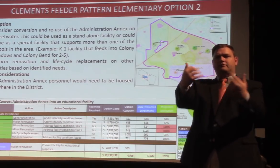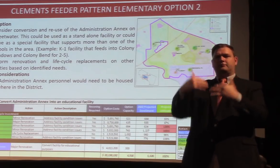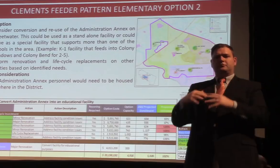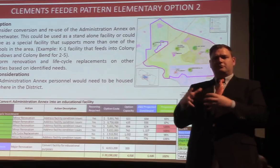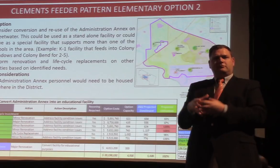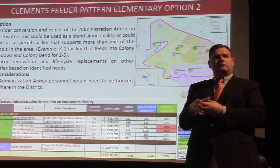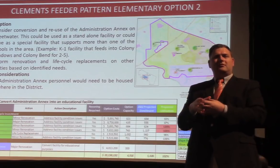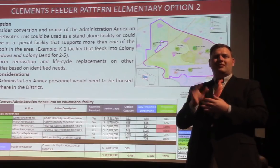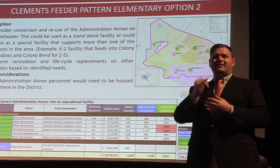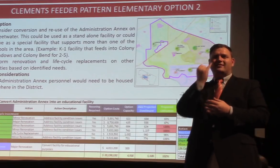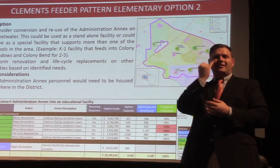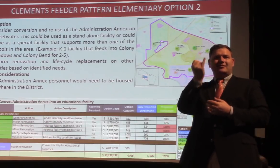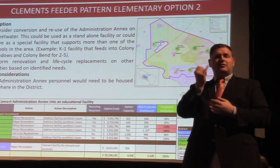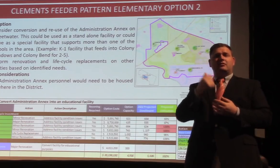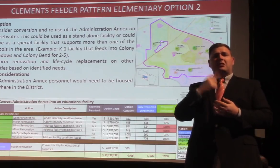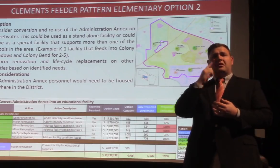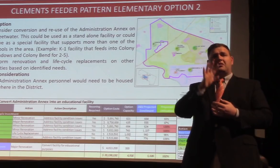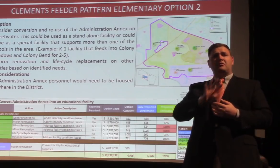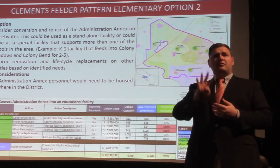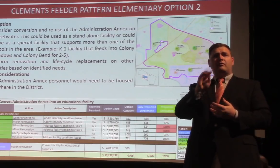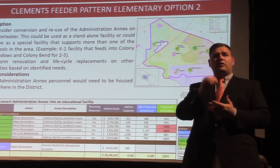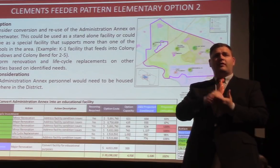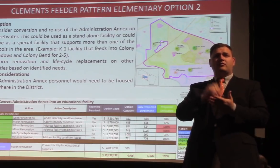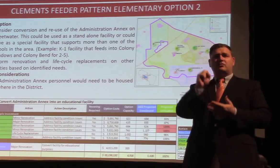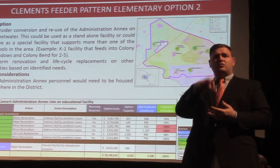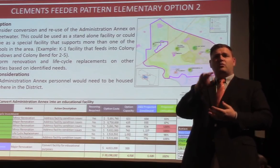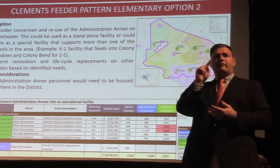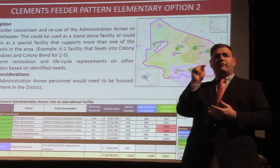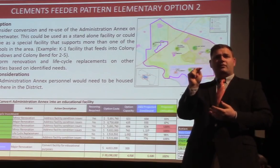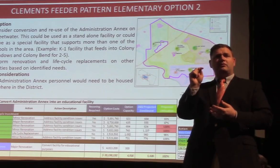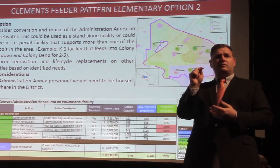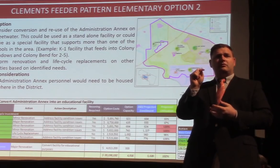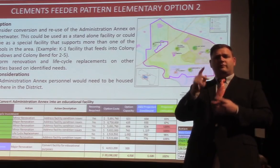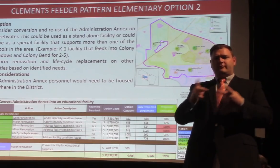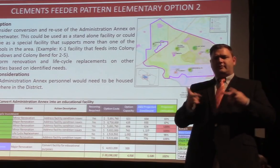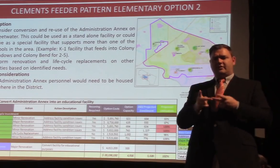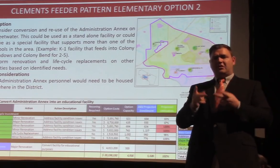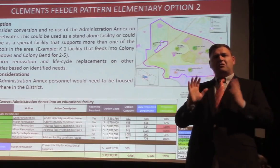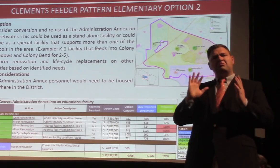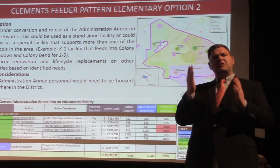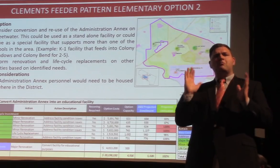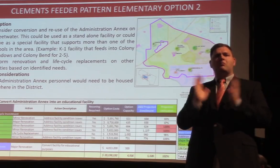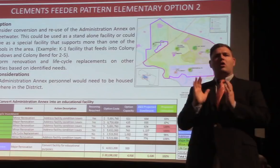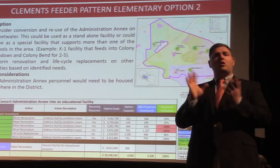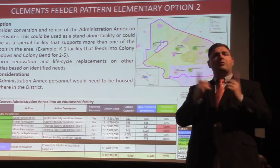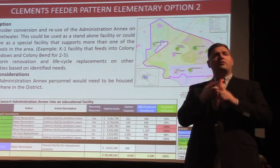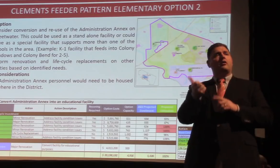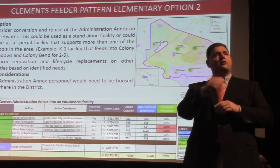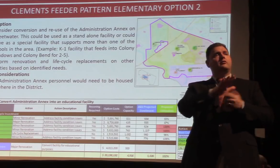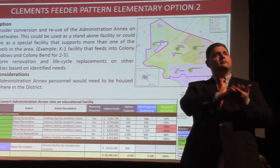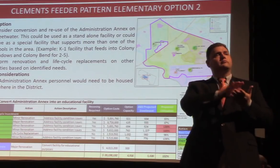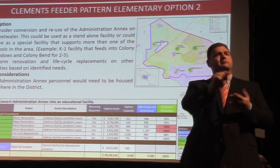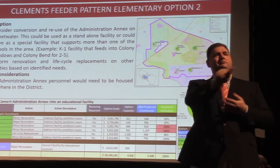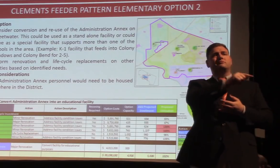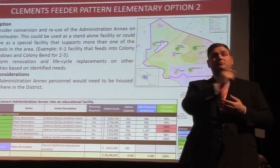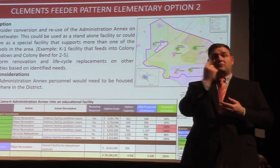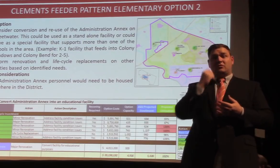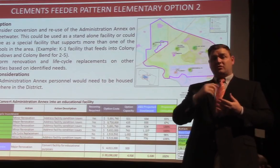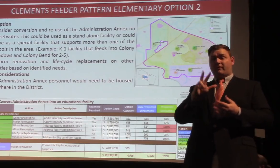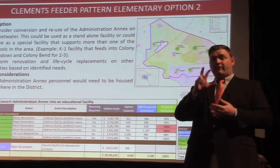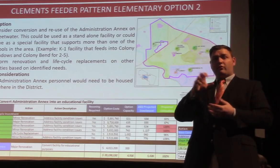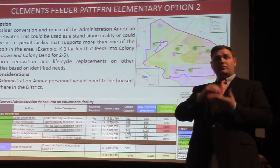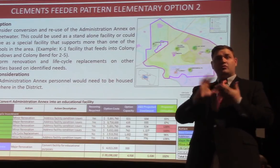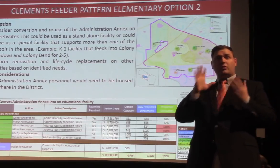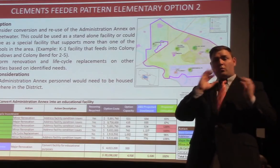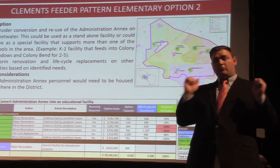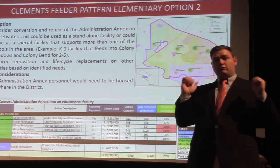idea, I think it's about a 40,000 square foot facility, so it's not as large as any of the other facilities that we have in the area. But if we could get 300 students in there, would take our